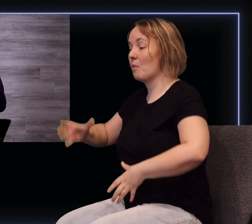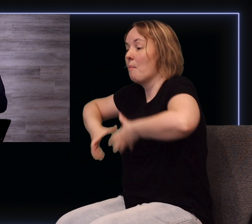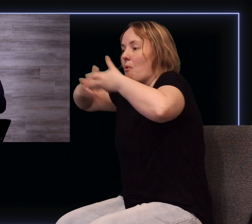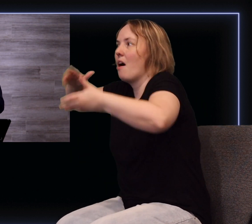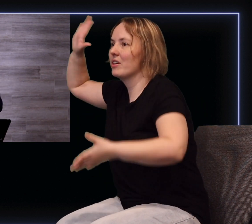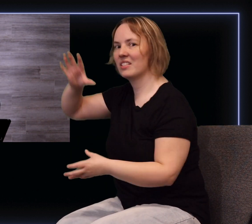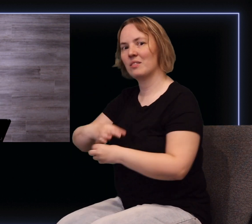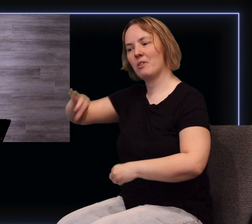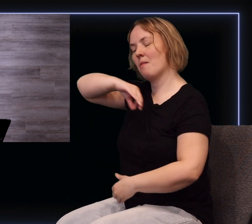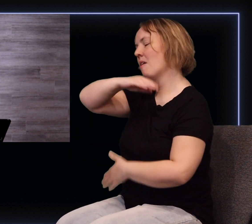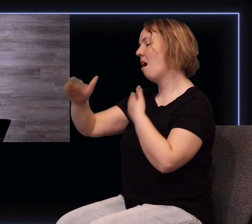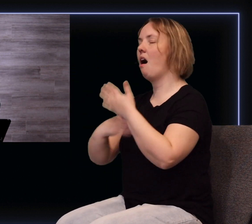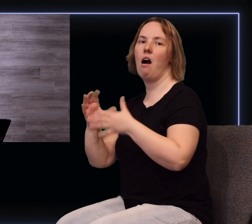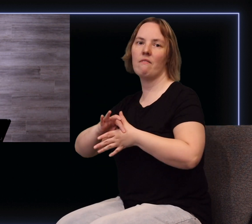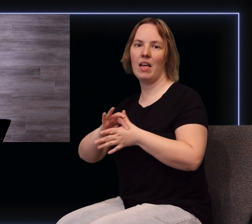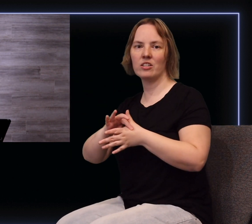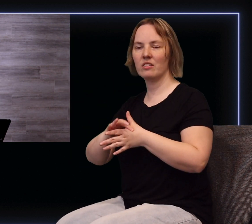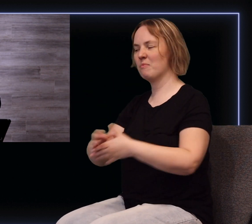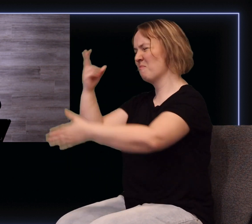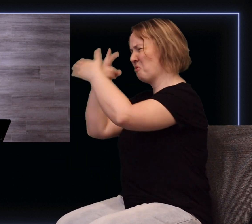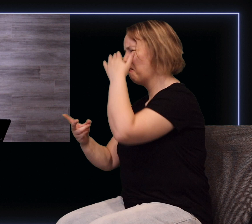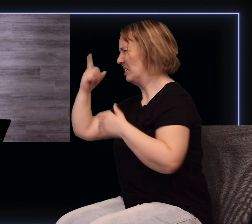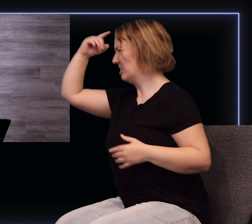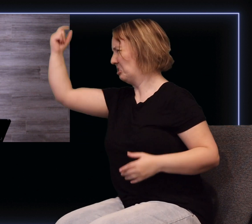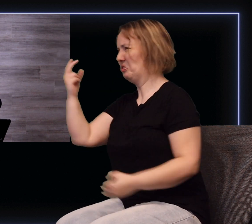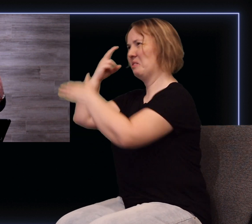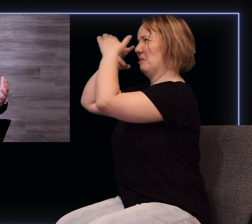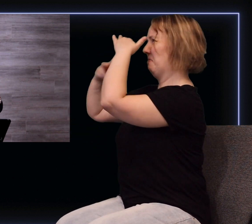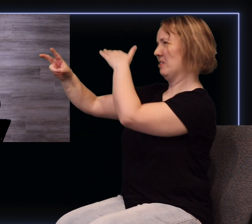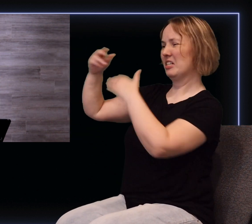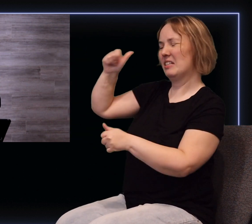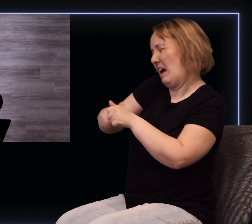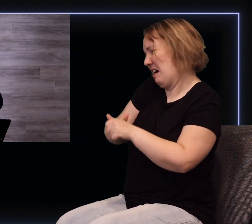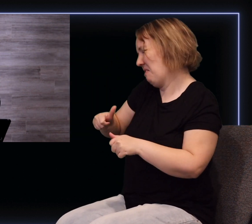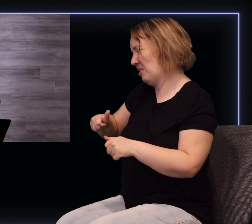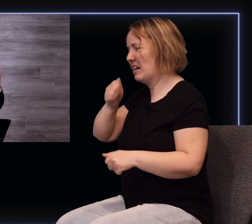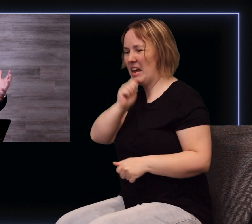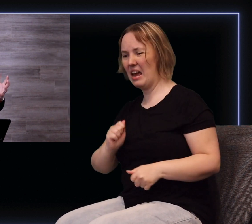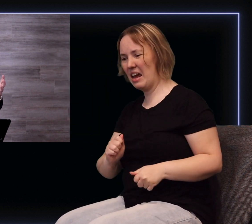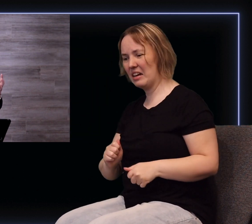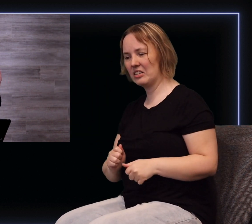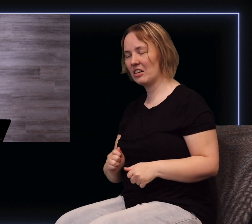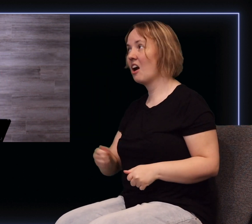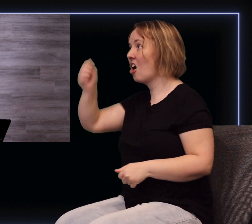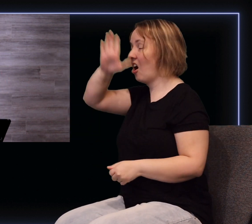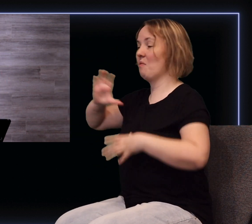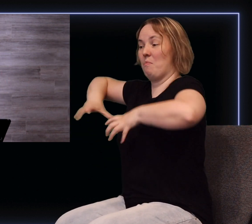out my Spirit upon all flesh. There would be prophecy. would be dreams and visions. Every age, every demographic, God would pour out His